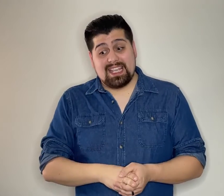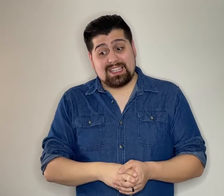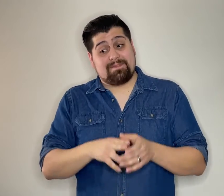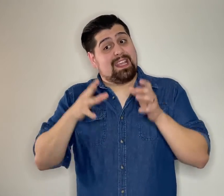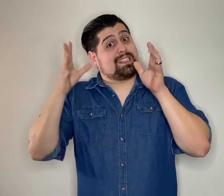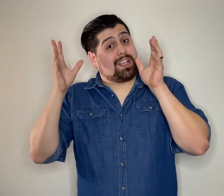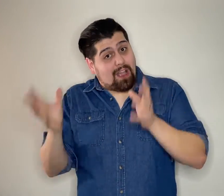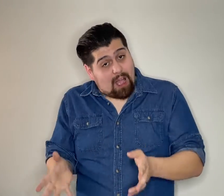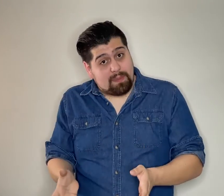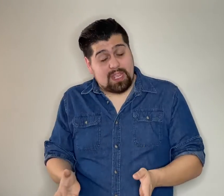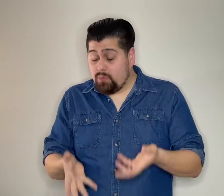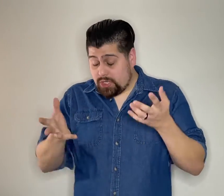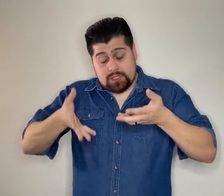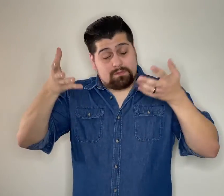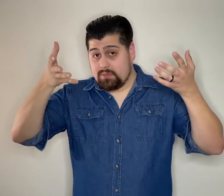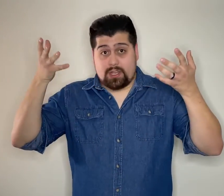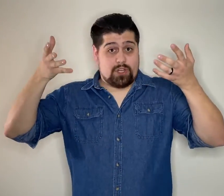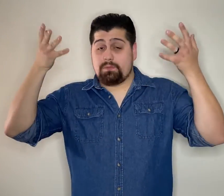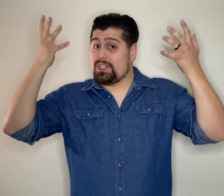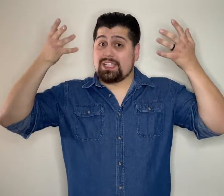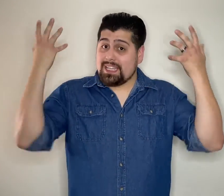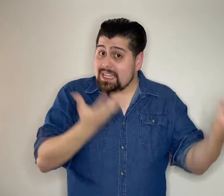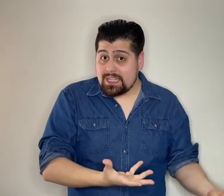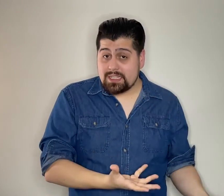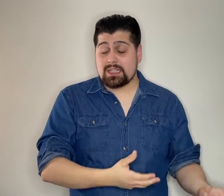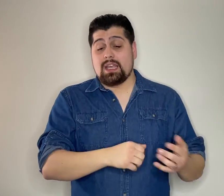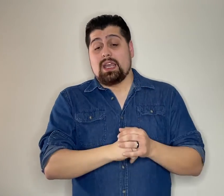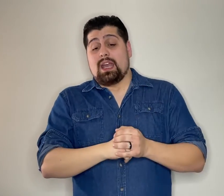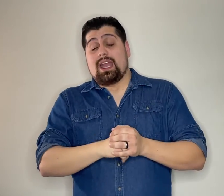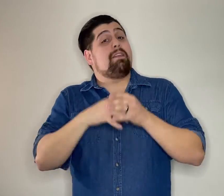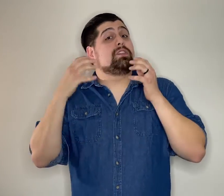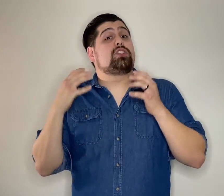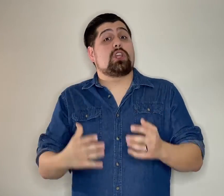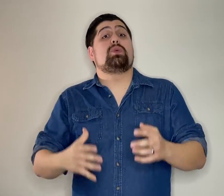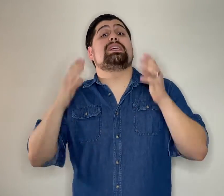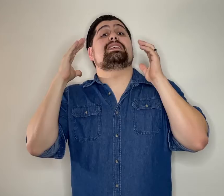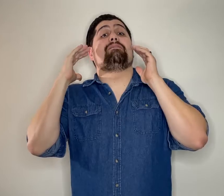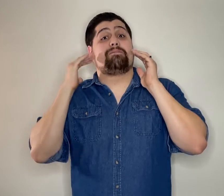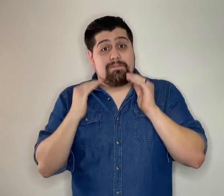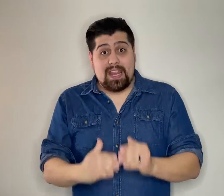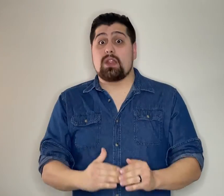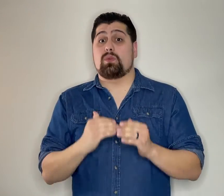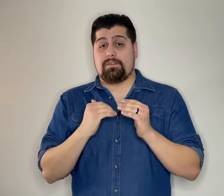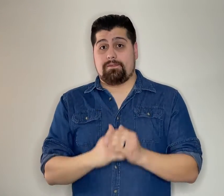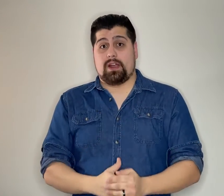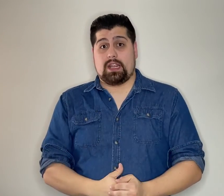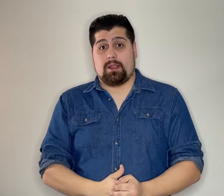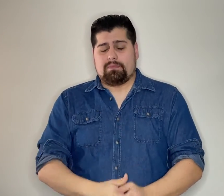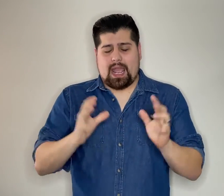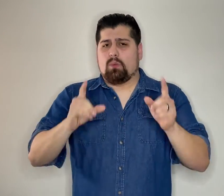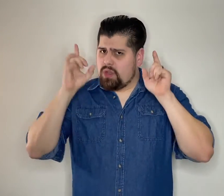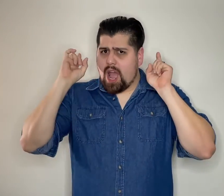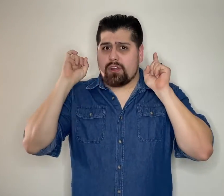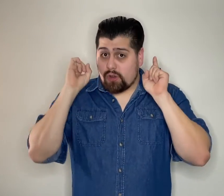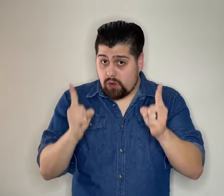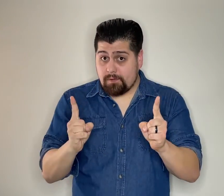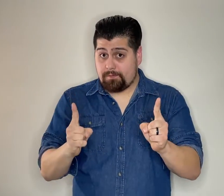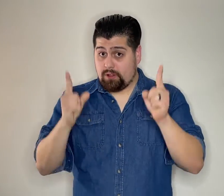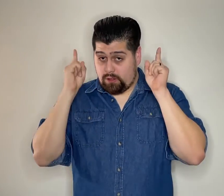is if it's a comedy Which Licorice Pizza is If the joke is very funny Now, not hurtful